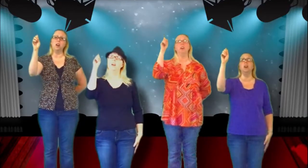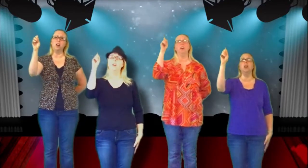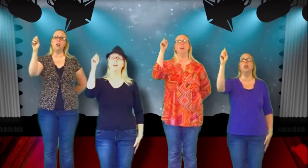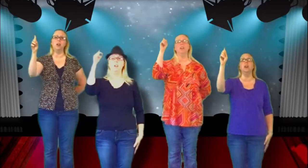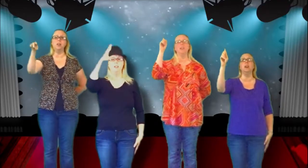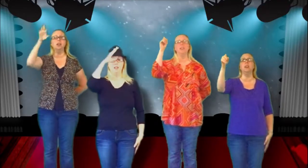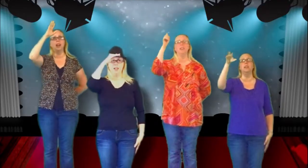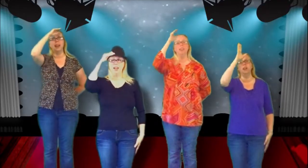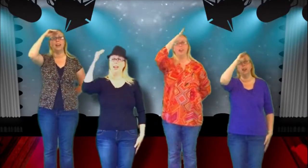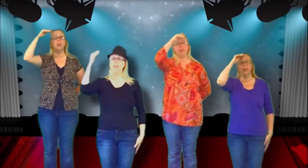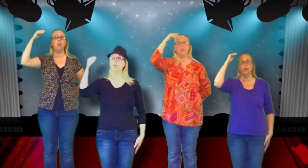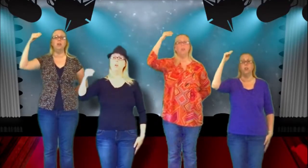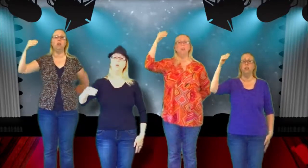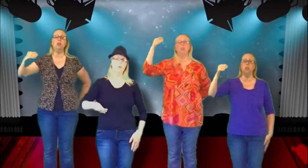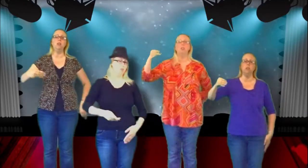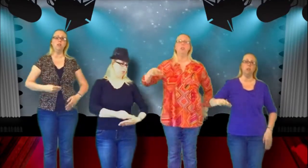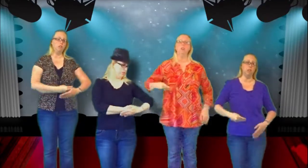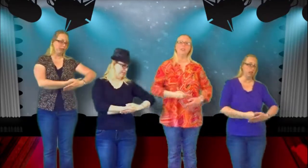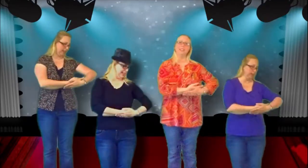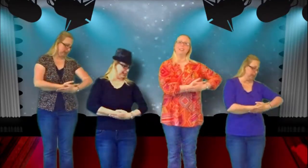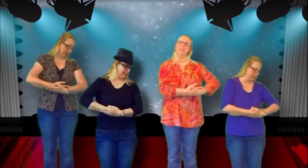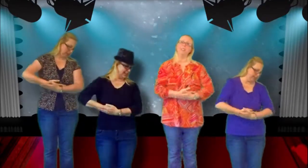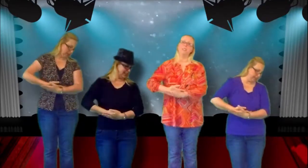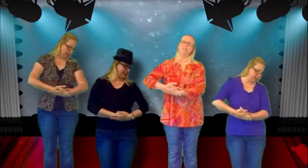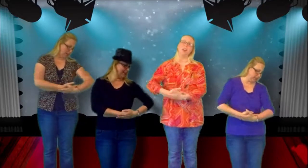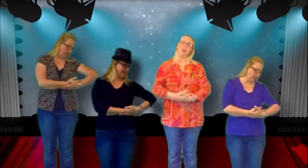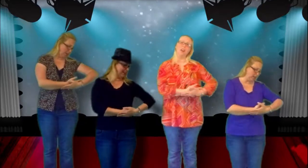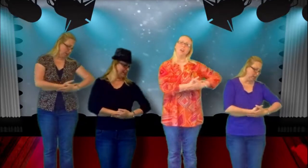and only Son